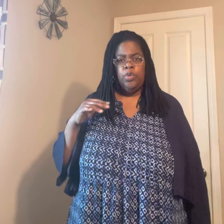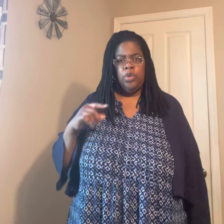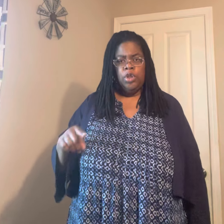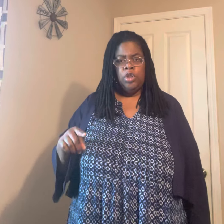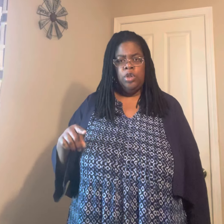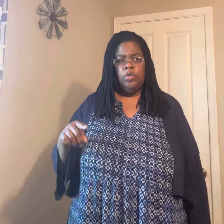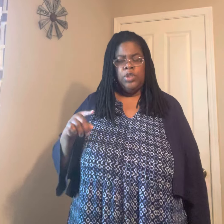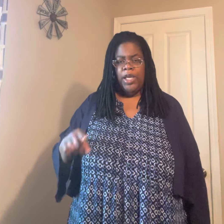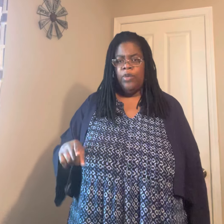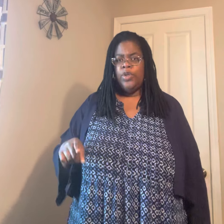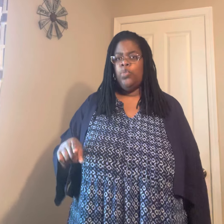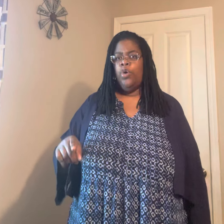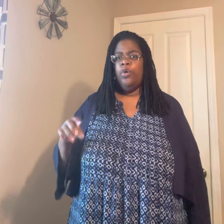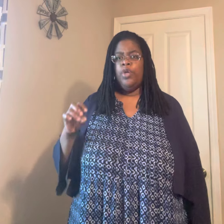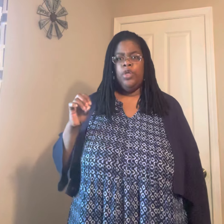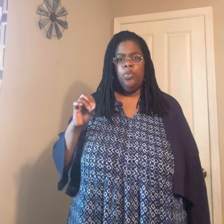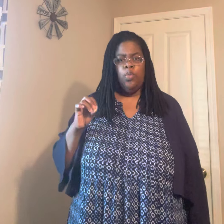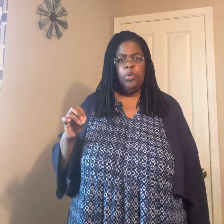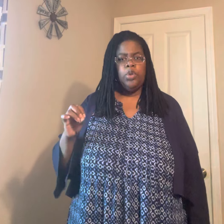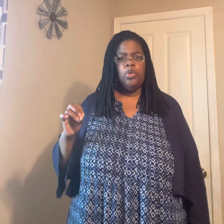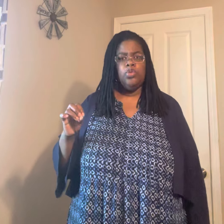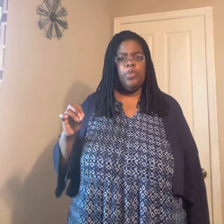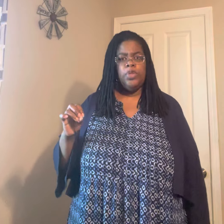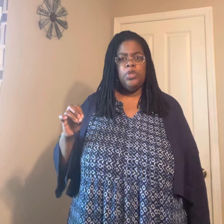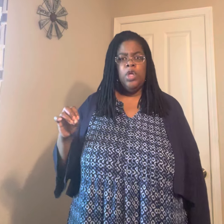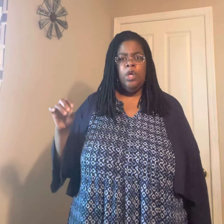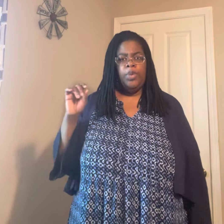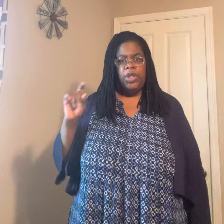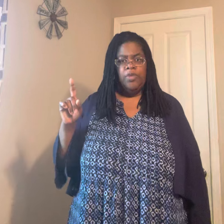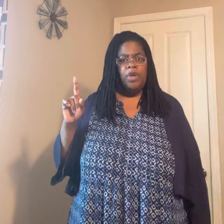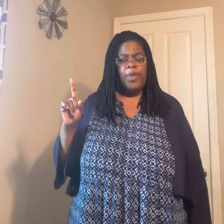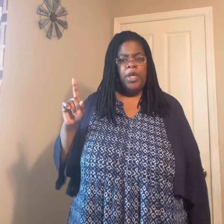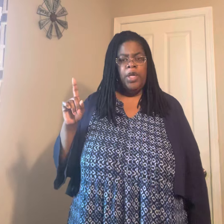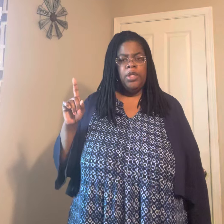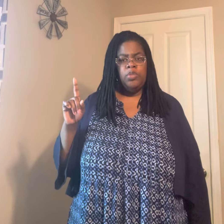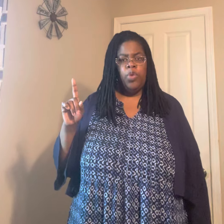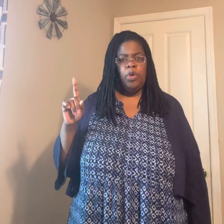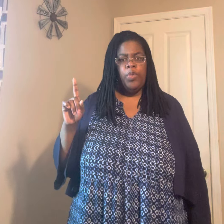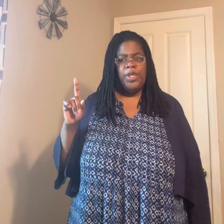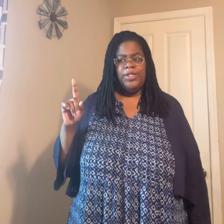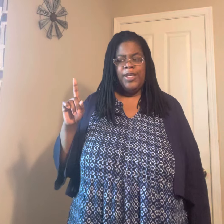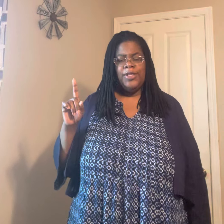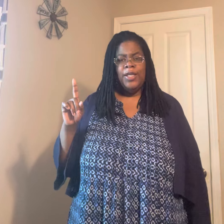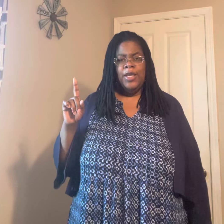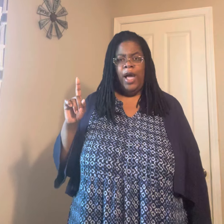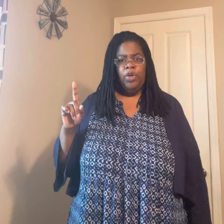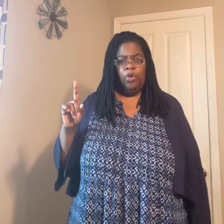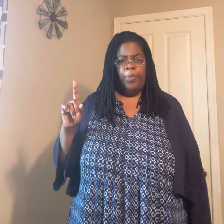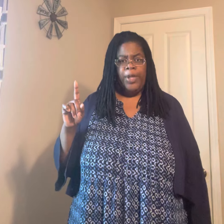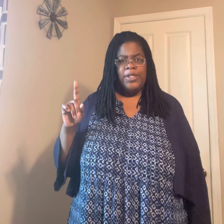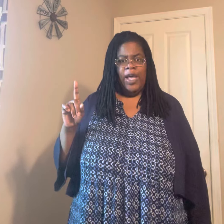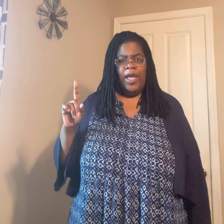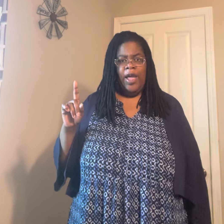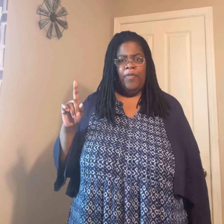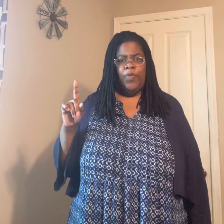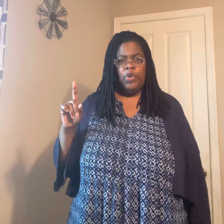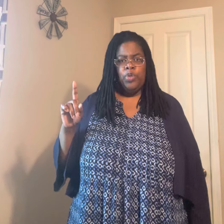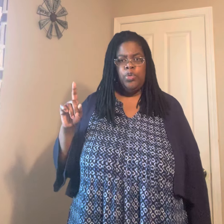stand on His Word and you quote those scriptures, believe Him at His Word. He says, I know the plans I have for you to